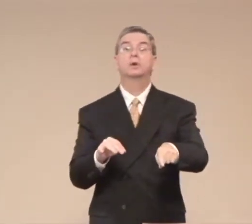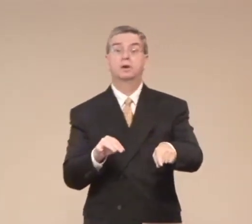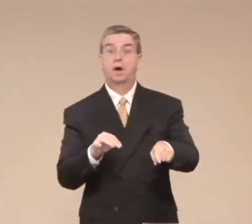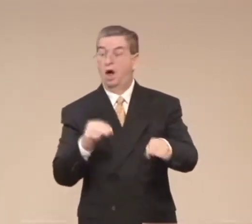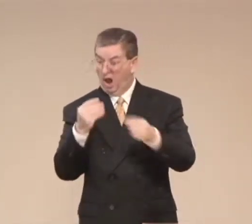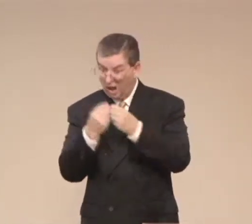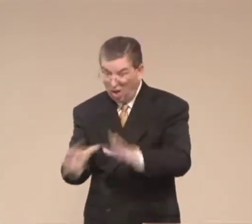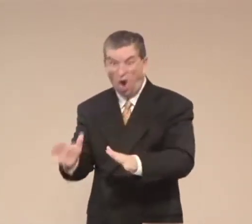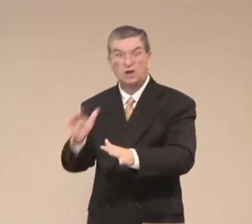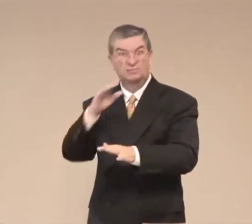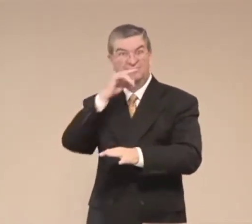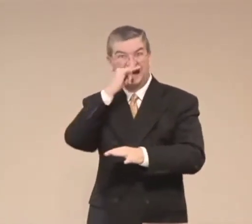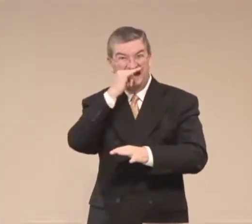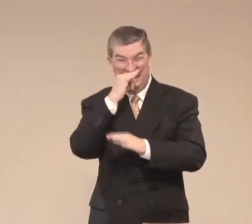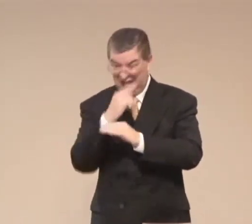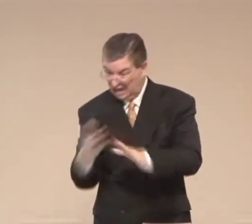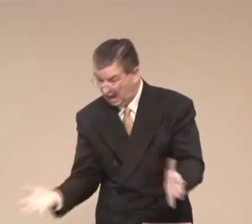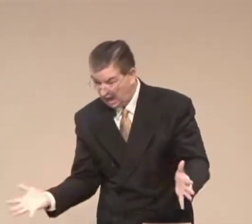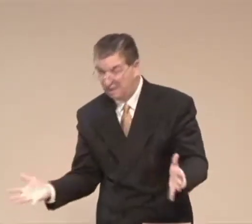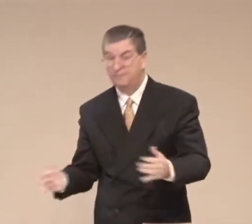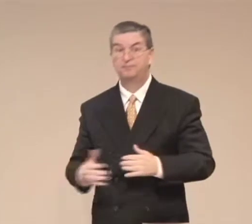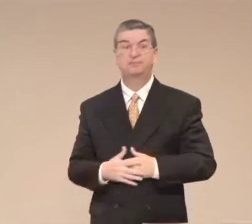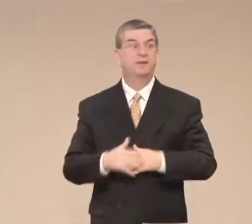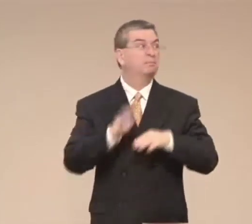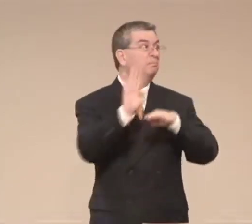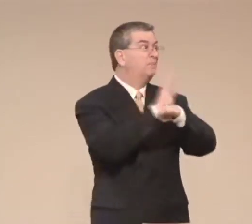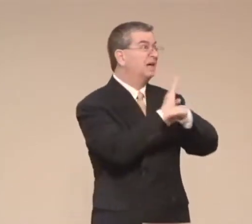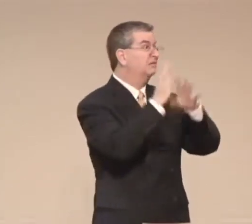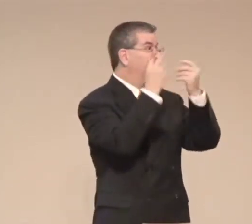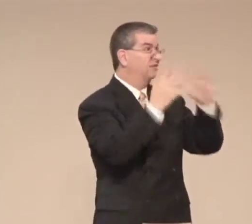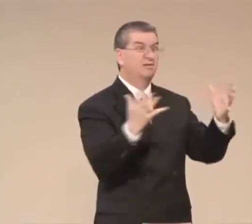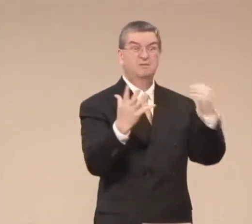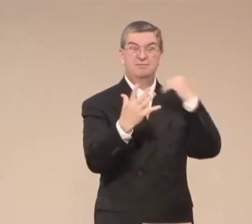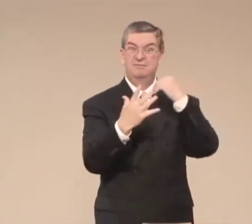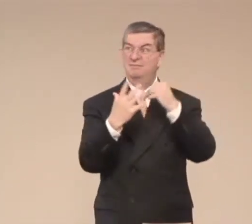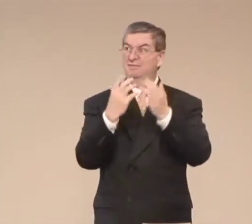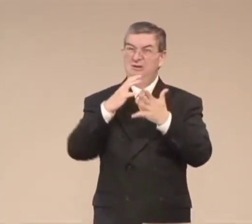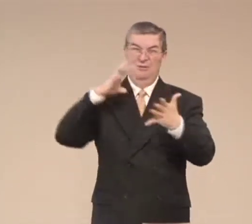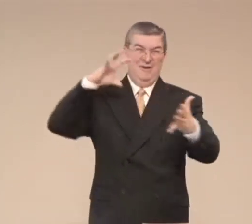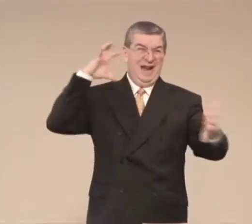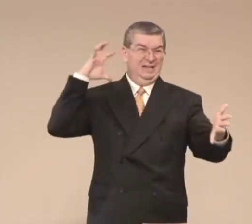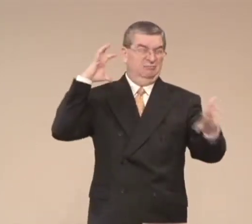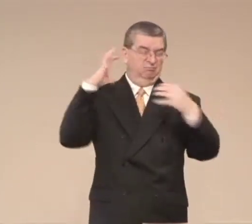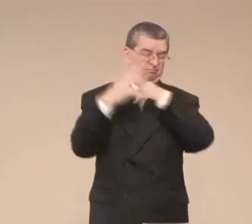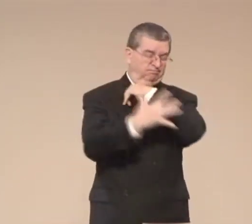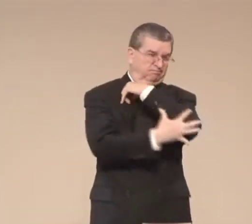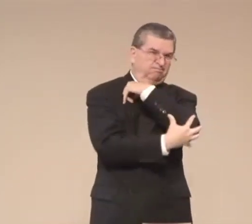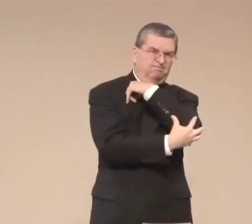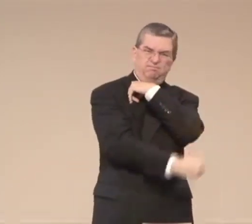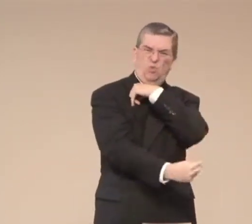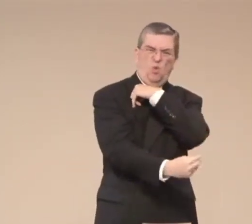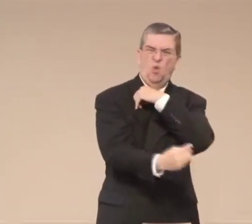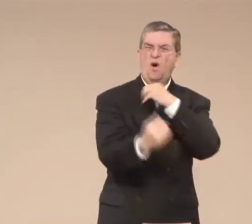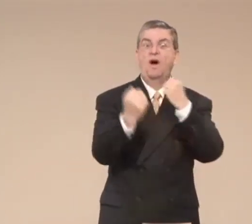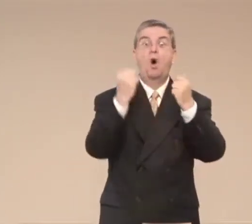but the Lord blessed him. Job had lost everything he had. Job business, his children,